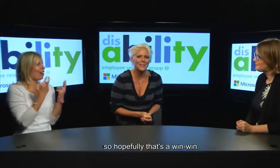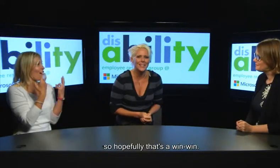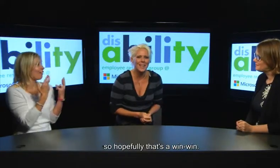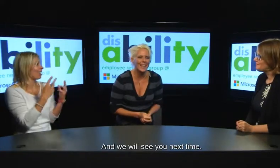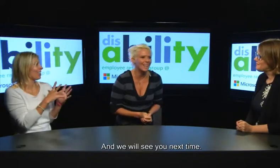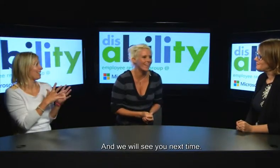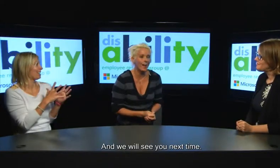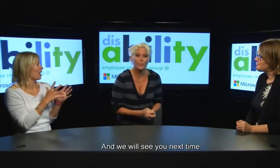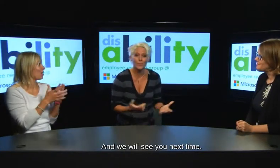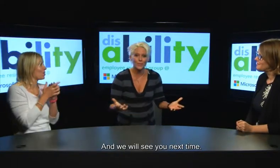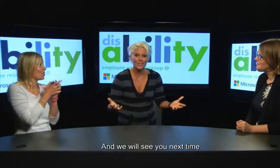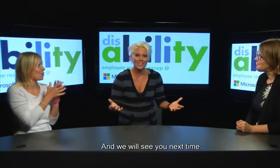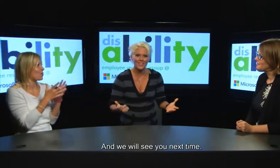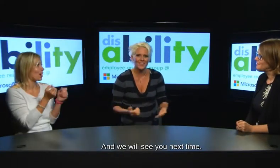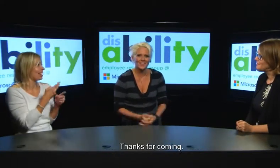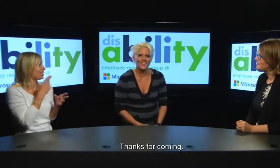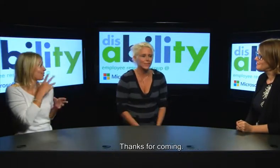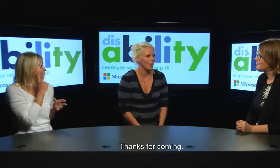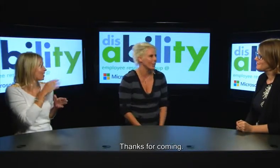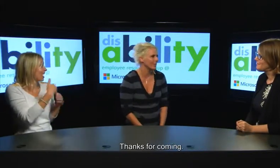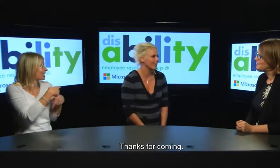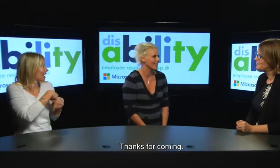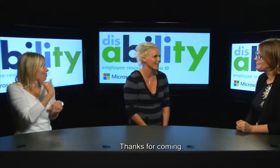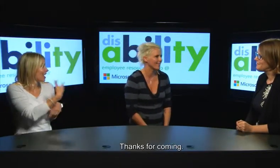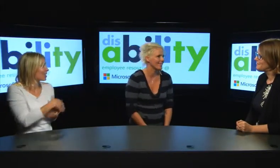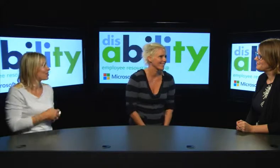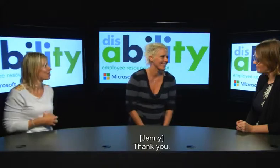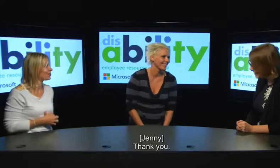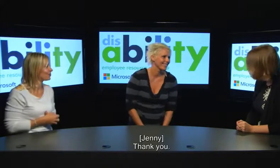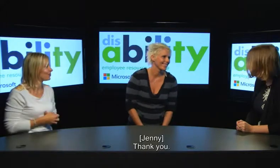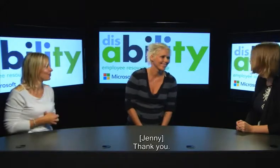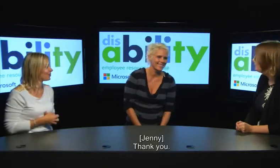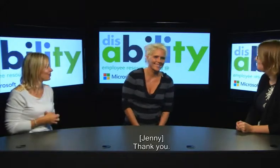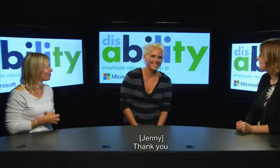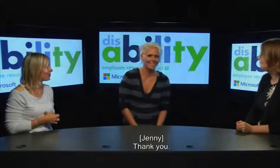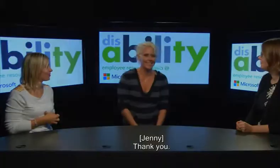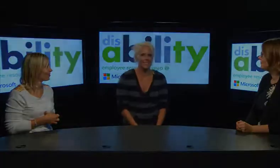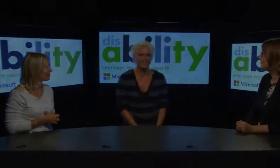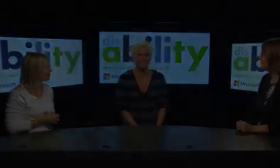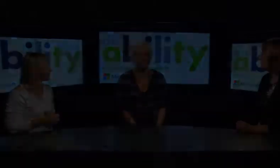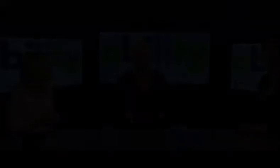that's a win-win and we will see you next time thanks for coming thank you